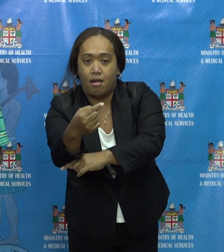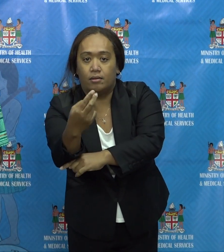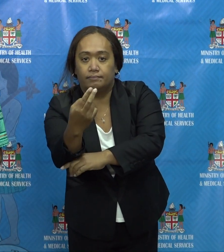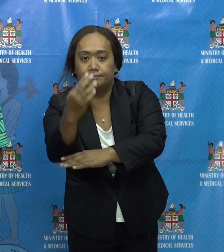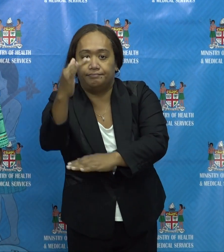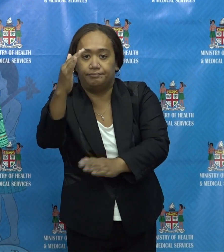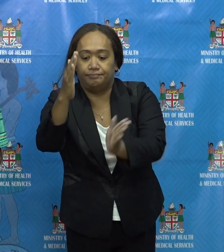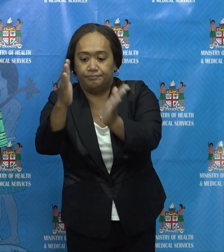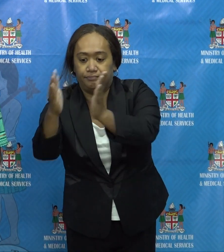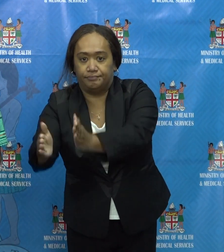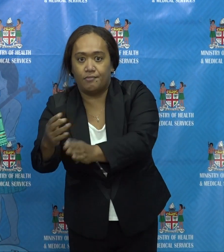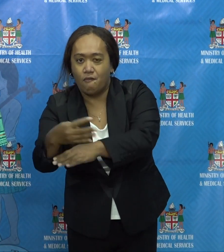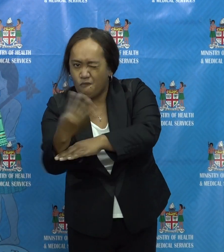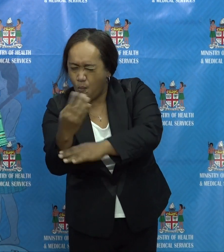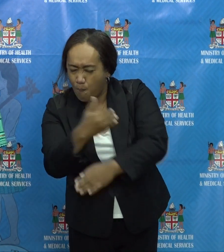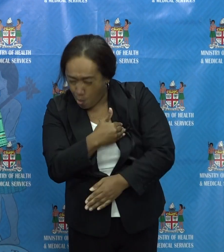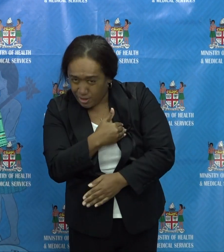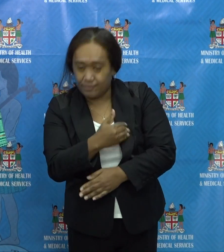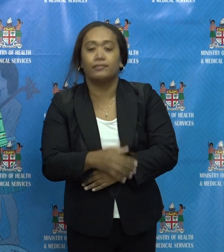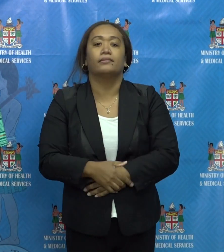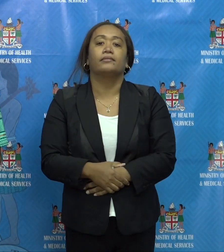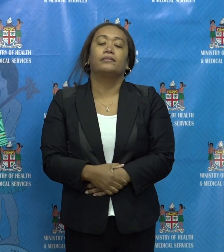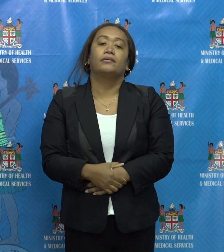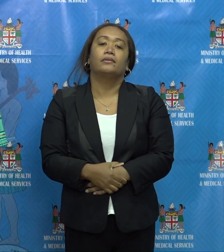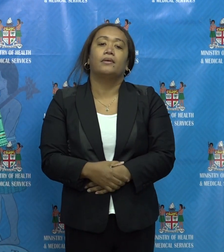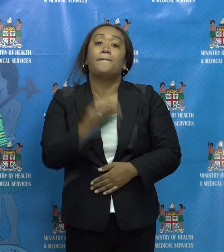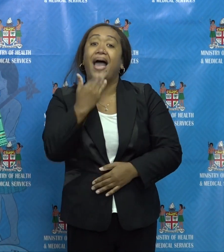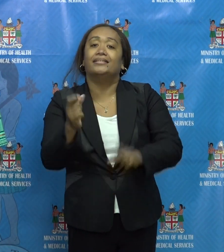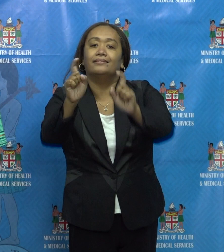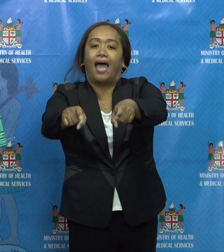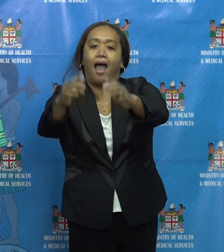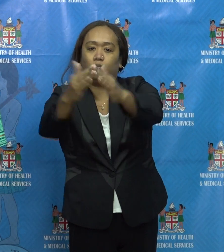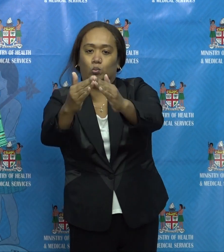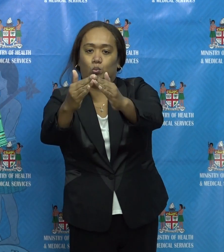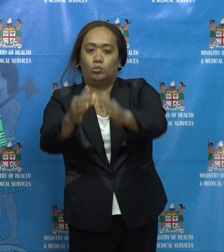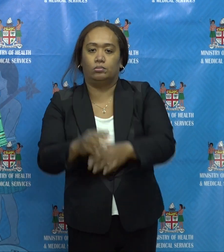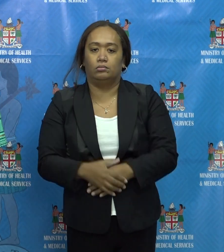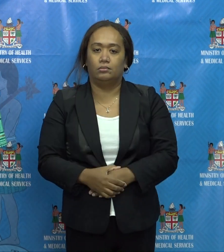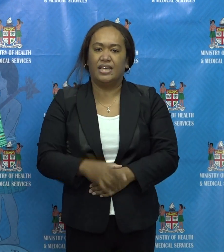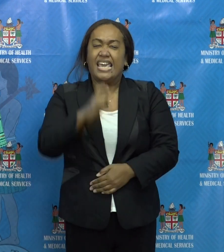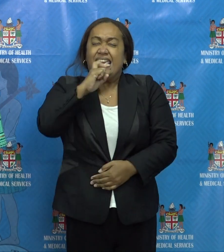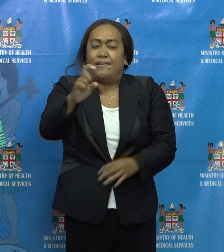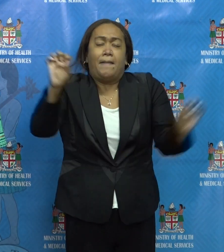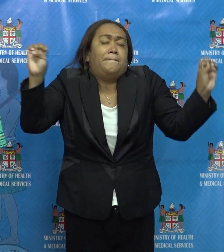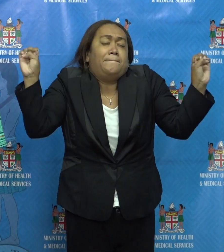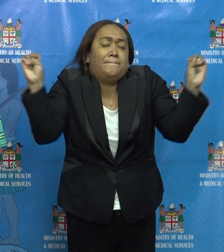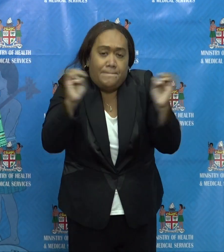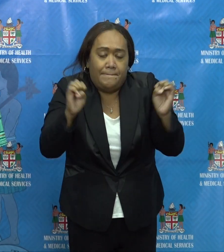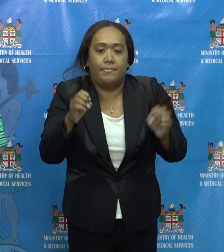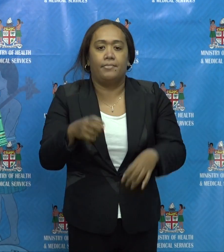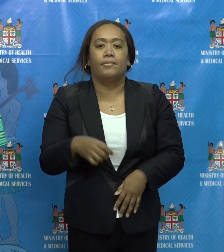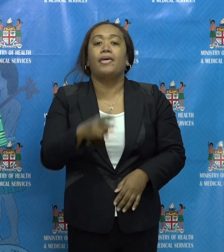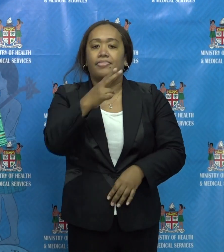Everyone should stay home unless they have an essential reason to leave.